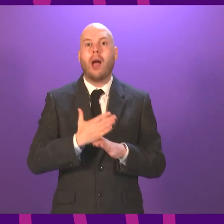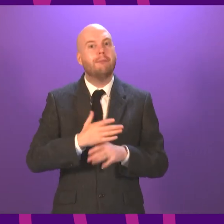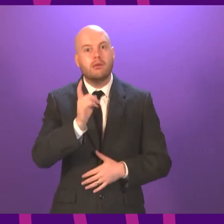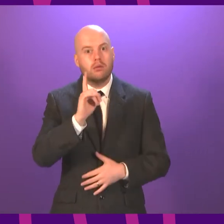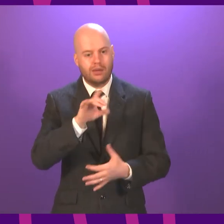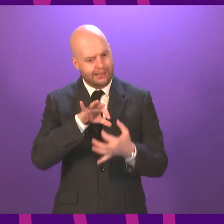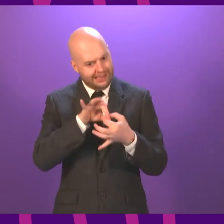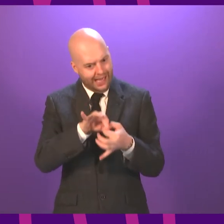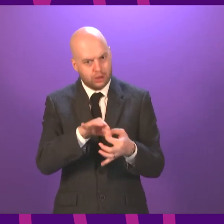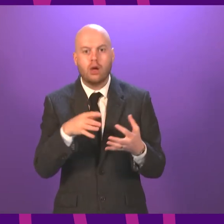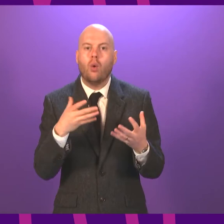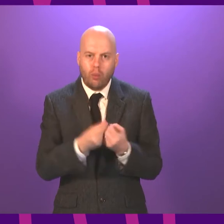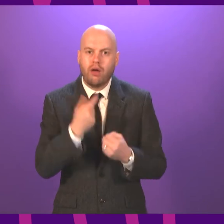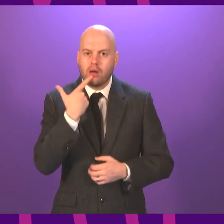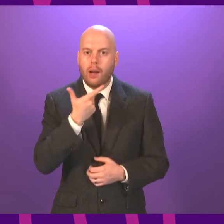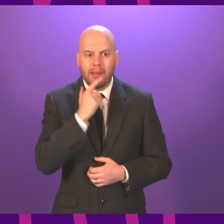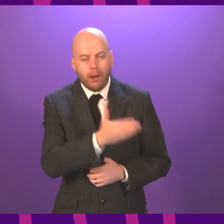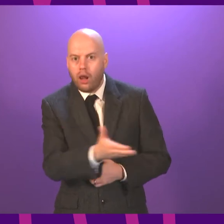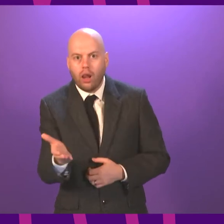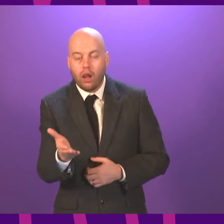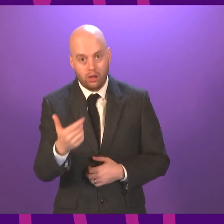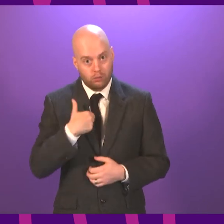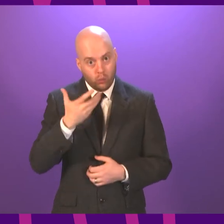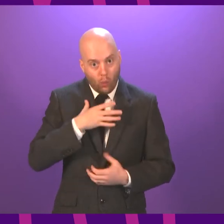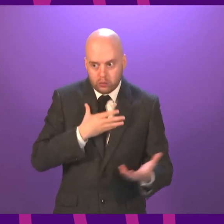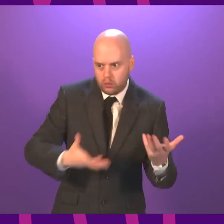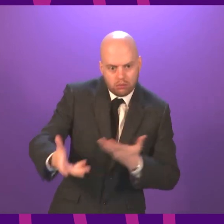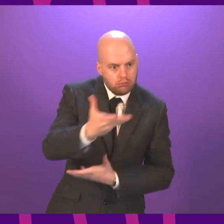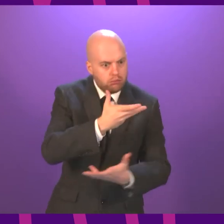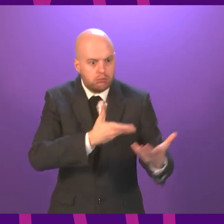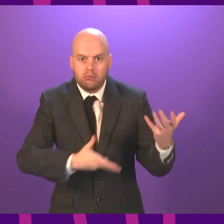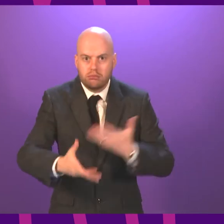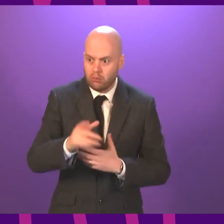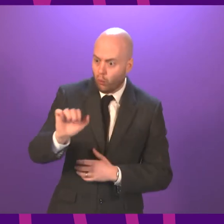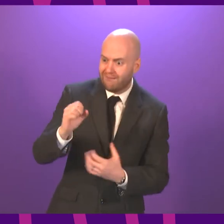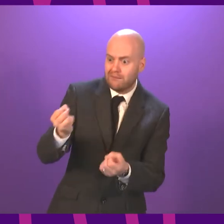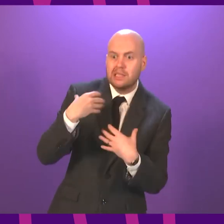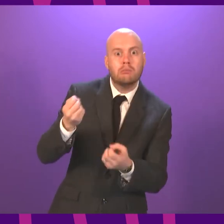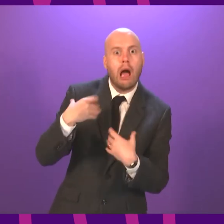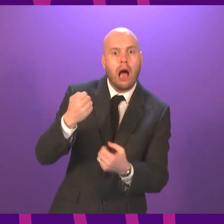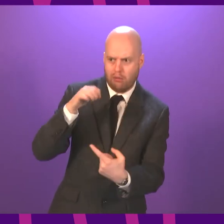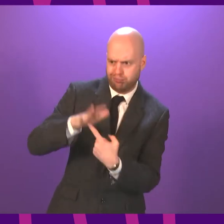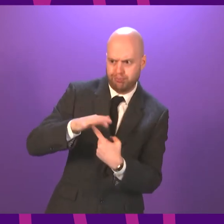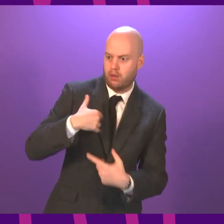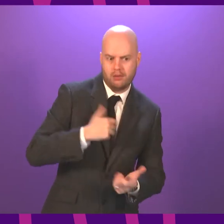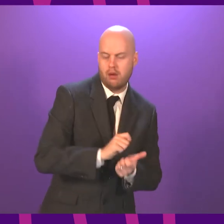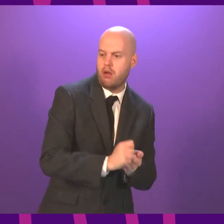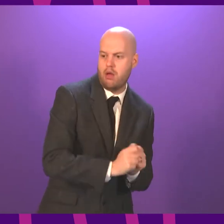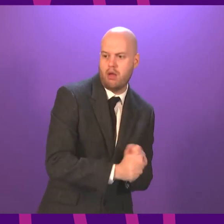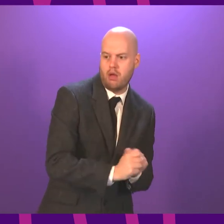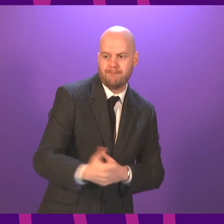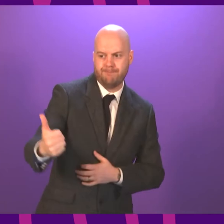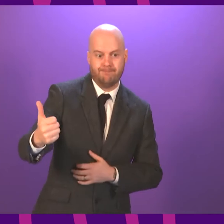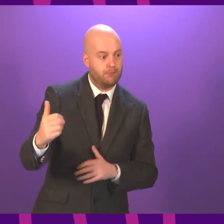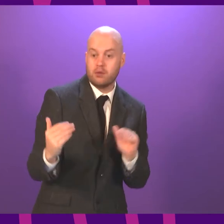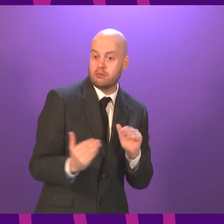that the arrangements that are in place are the right ones, but to listen as we go. So for example, it's because we've listened to young people that